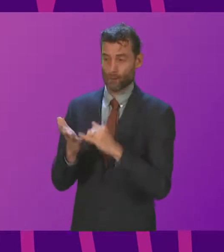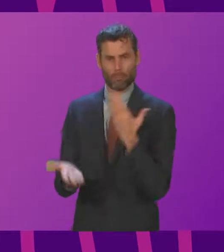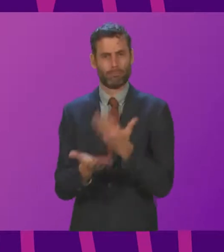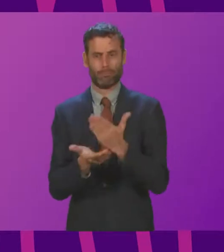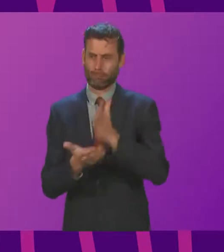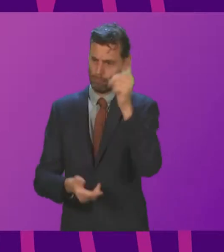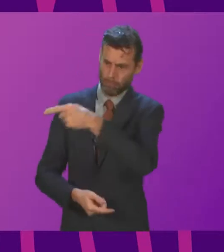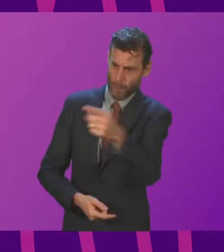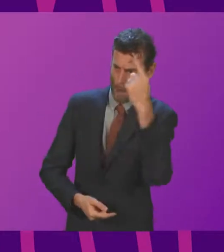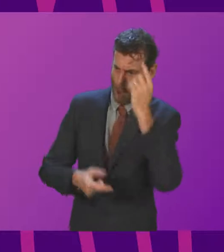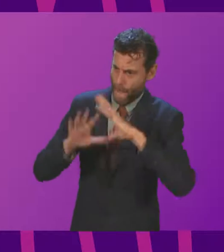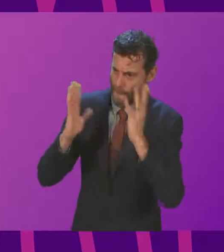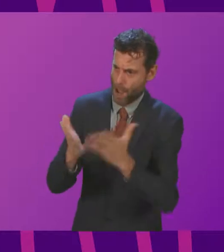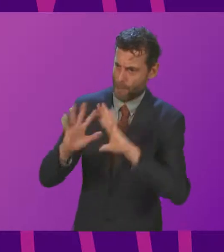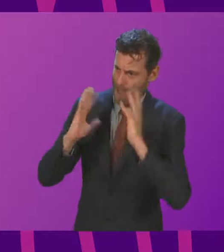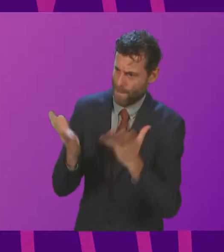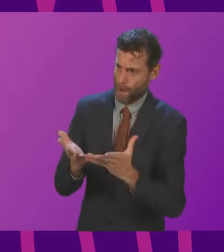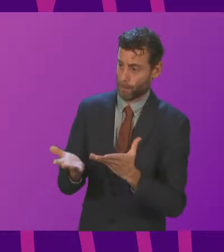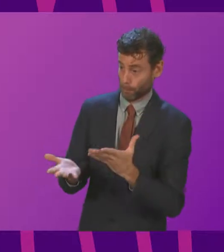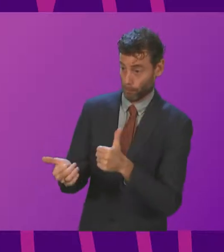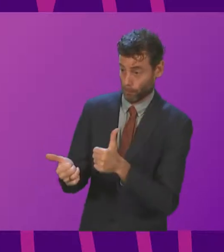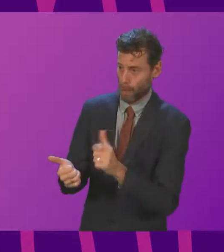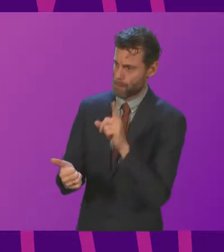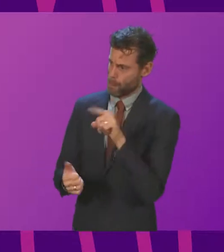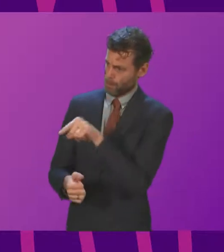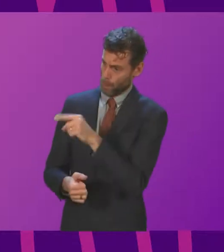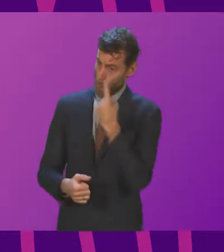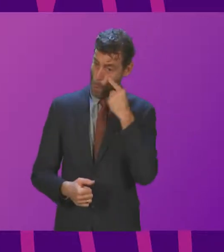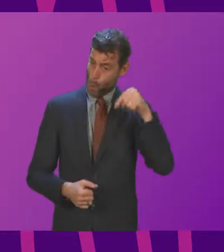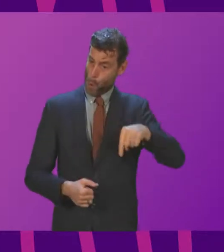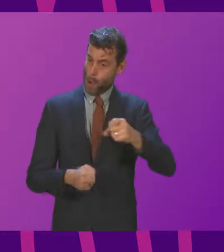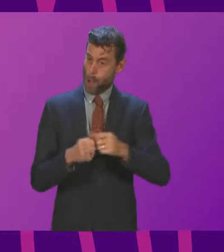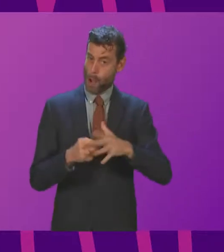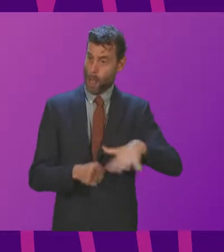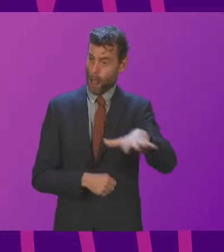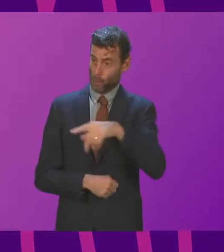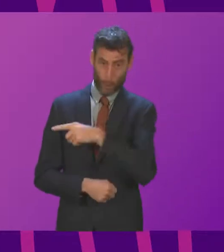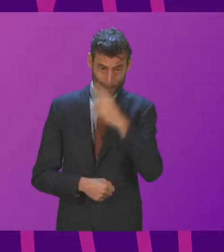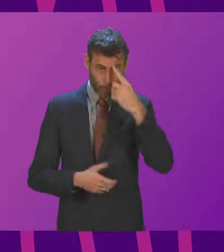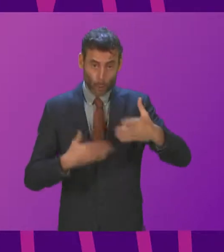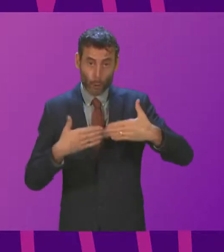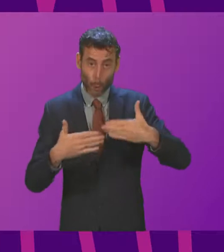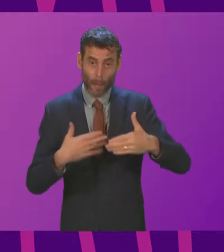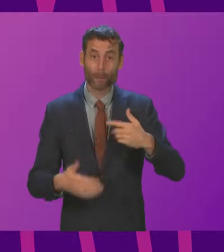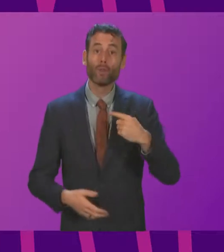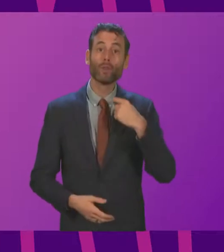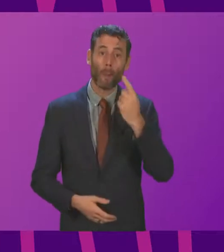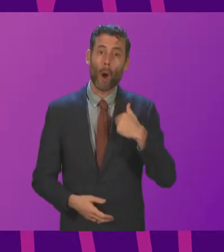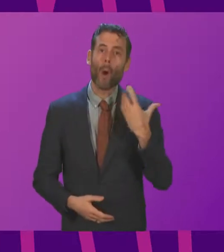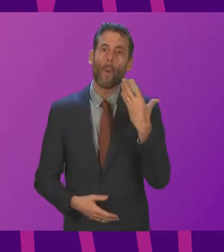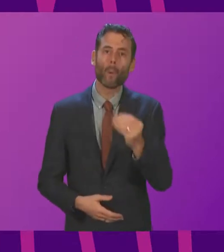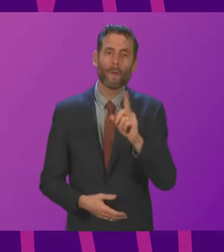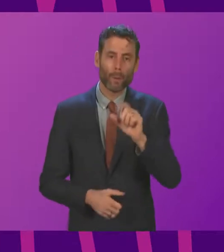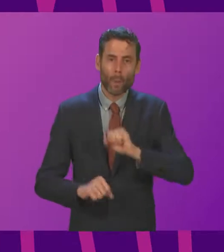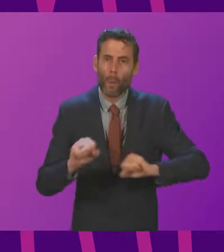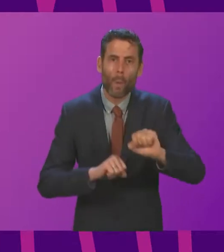she is turning a blind eye on the environment glass regions are living in every single day. Tomorrow, I'll be joining cleansing workers who have been